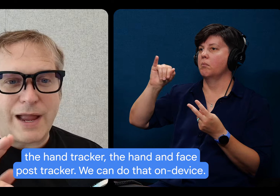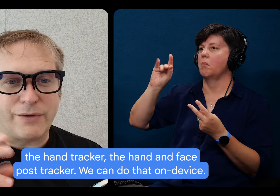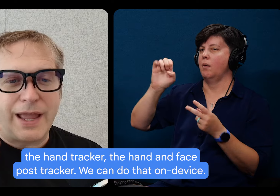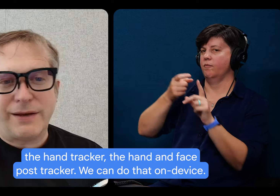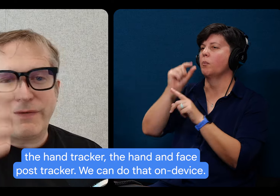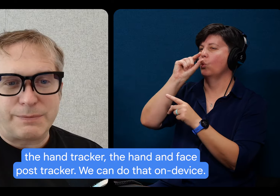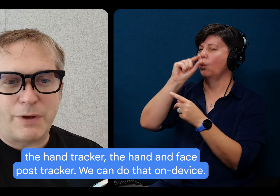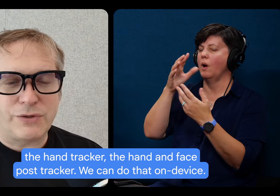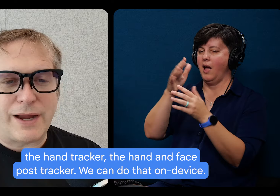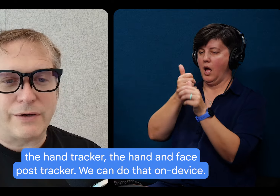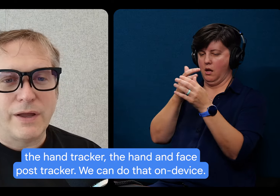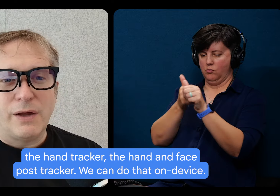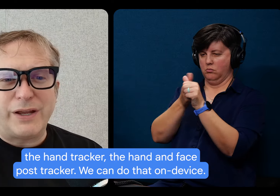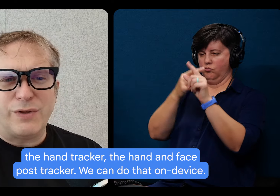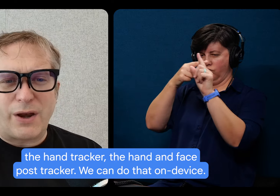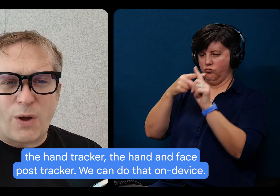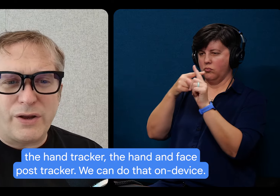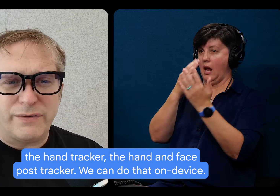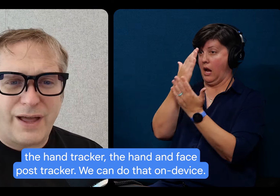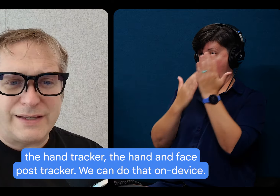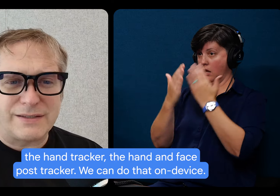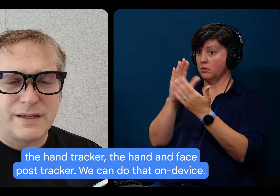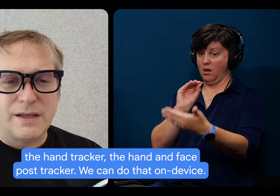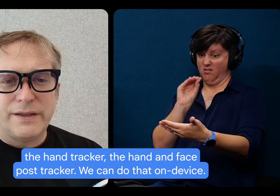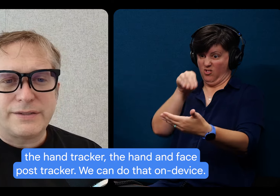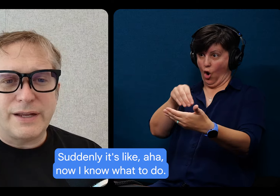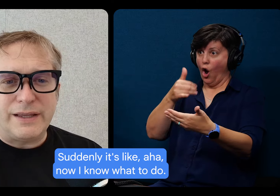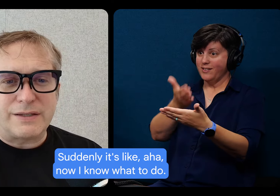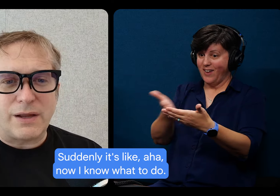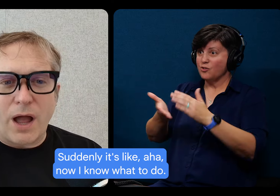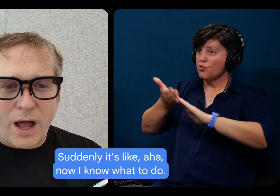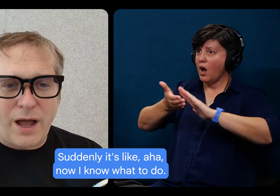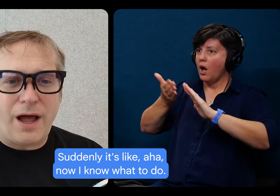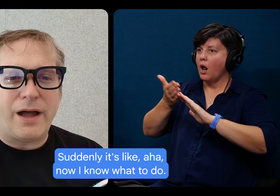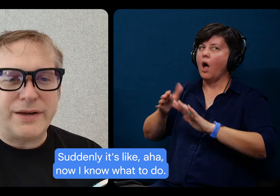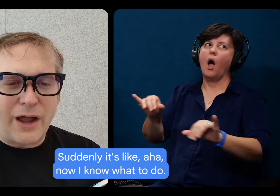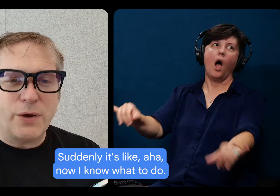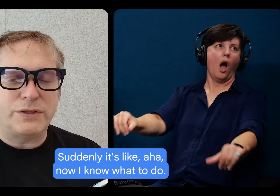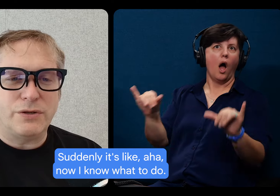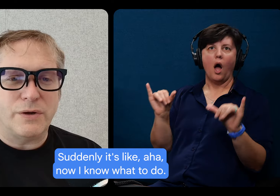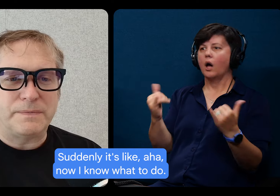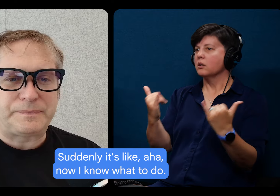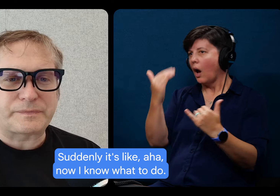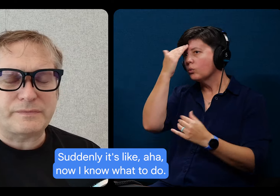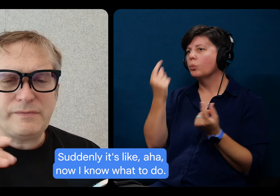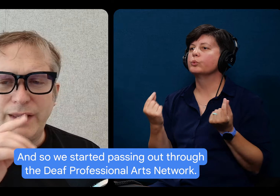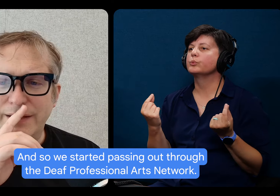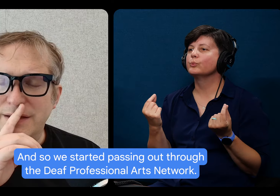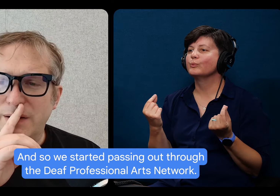hand tracker, the hand and face post tracker. We can do that on device. Suddenly it's like, aha, now I know what to do.